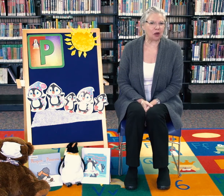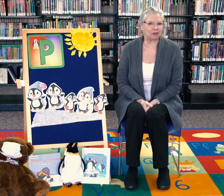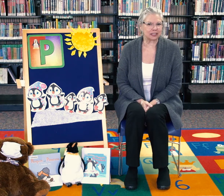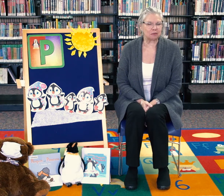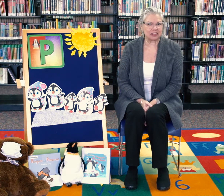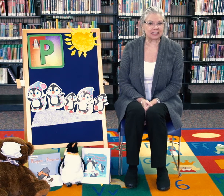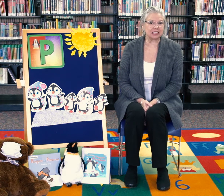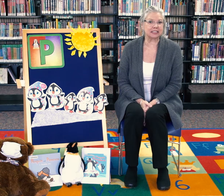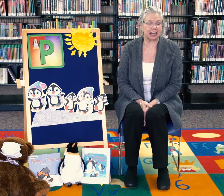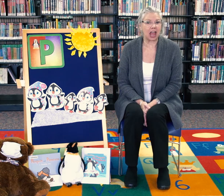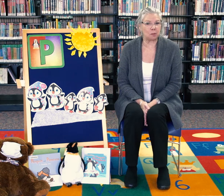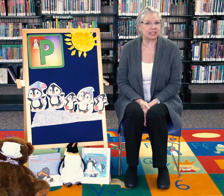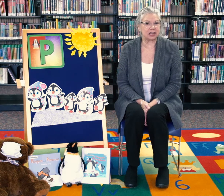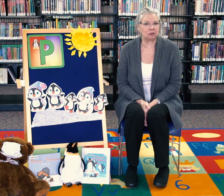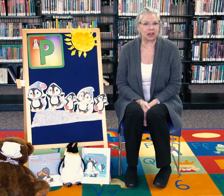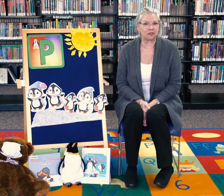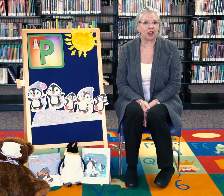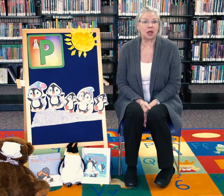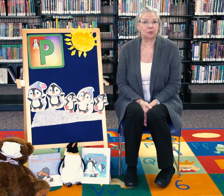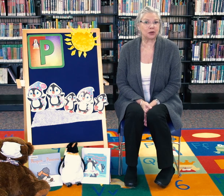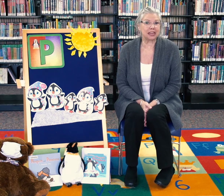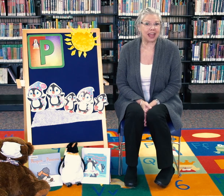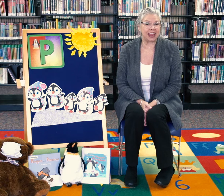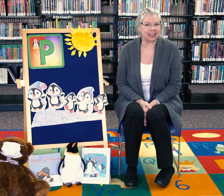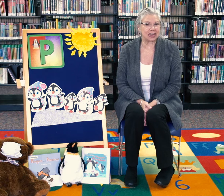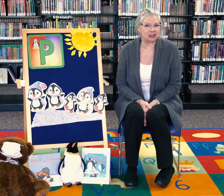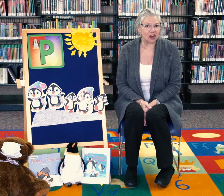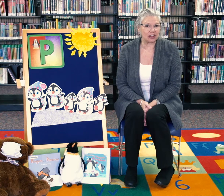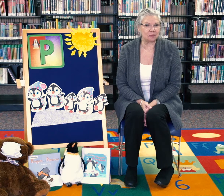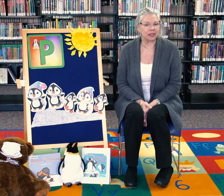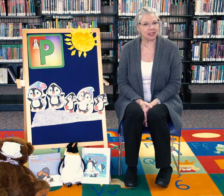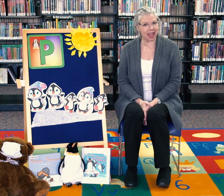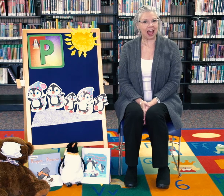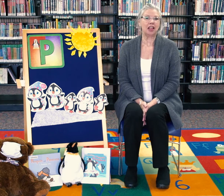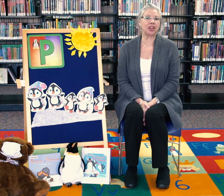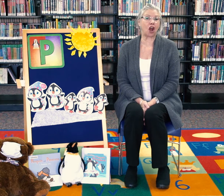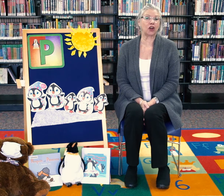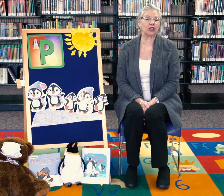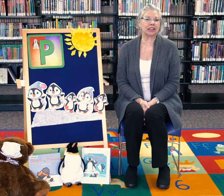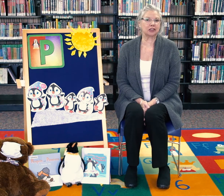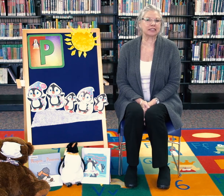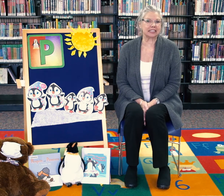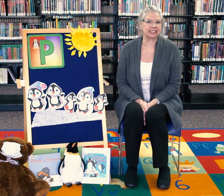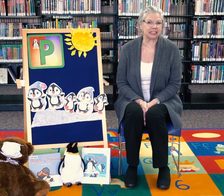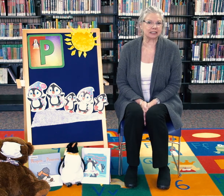over some of the skills that help us get ready for pre-K and kindergarten. Yeah, there are early literacy skills.